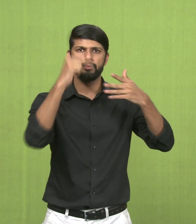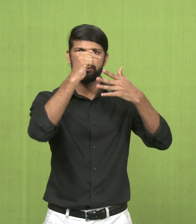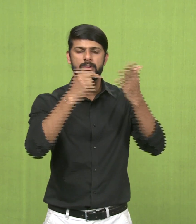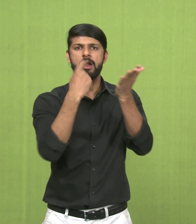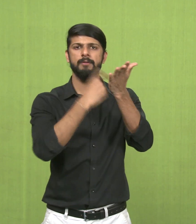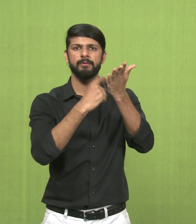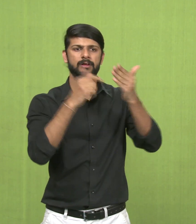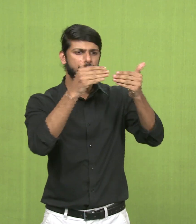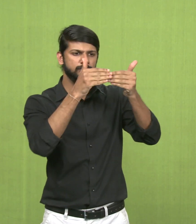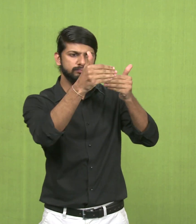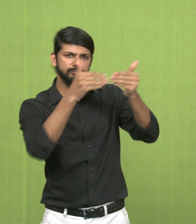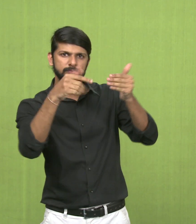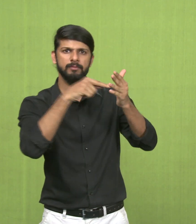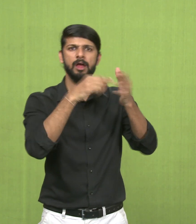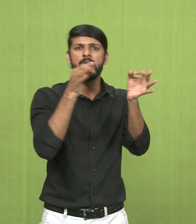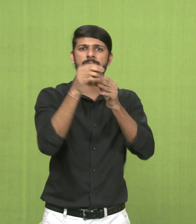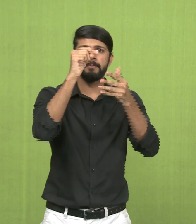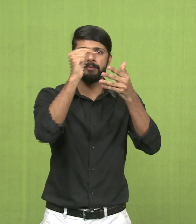Next, we have the six principles of composition.